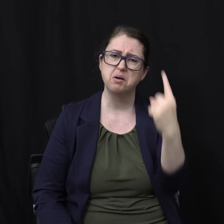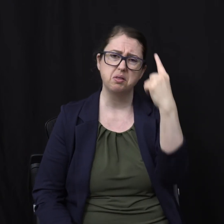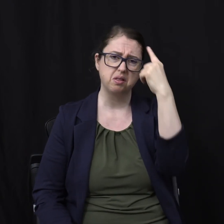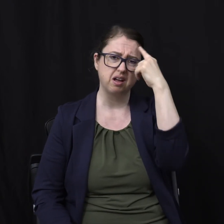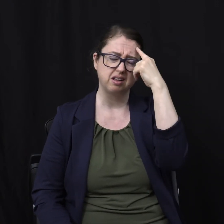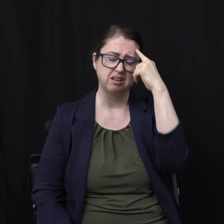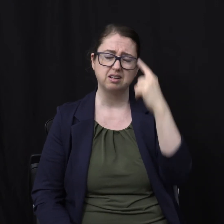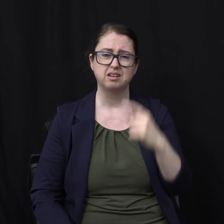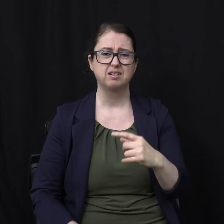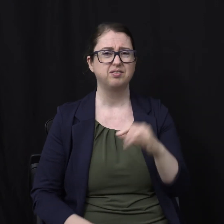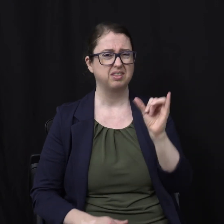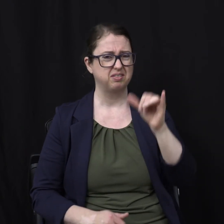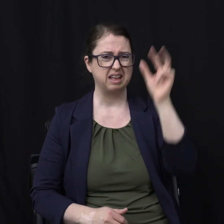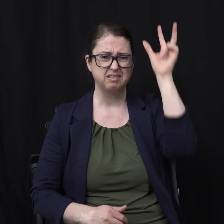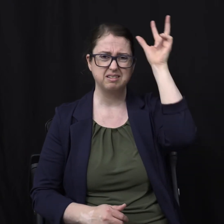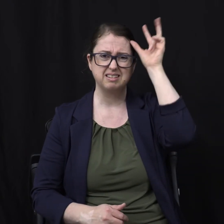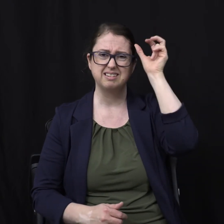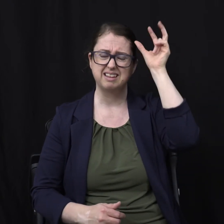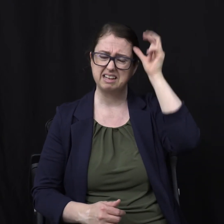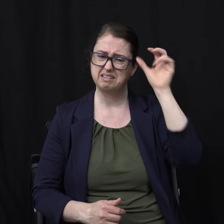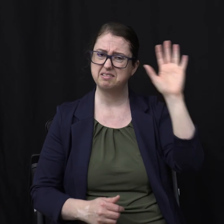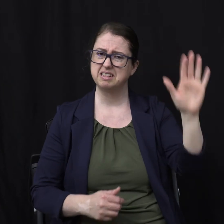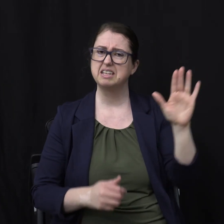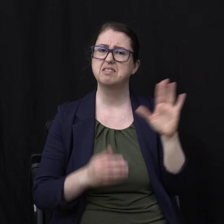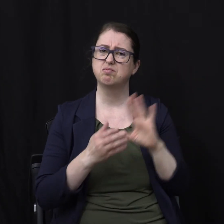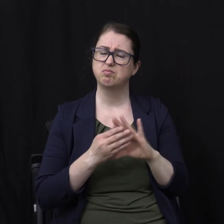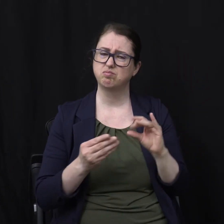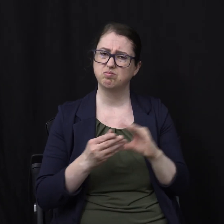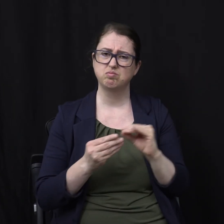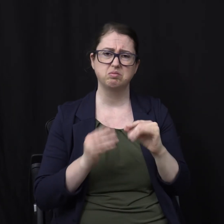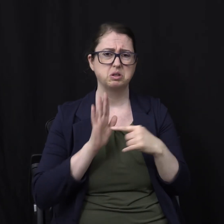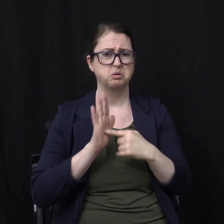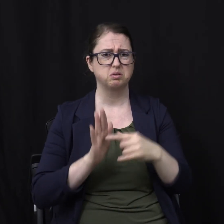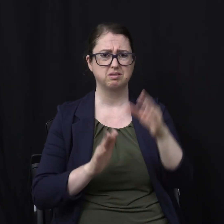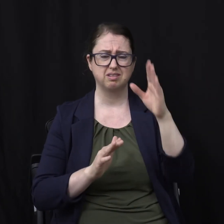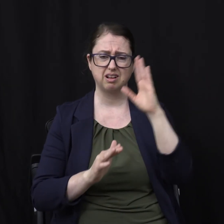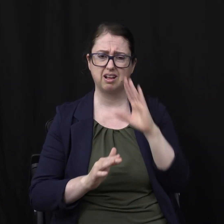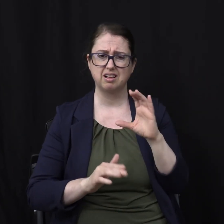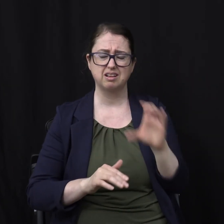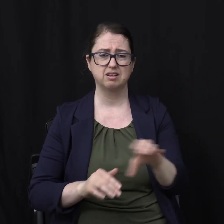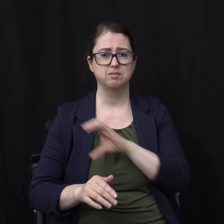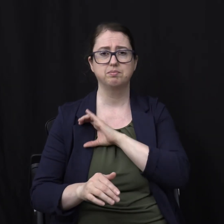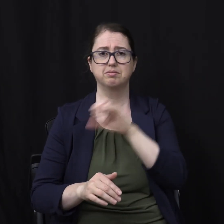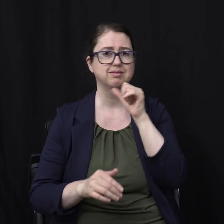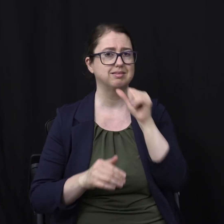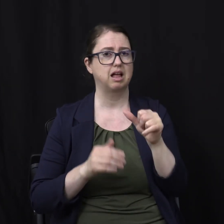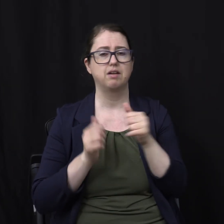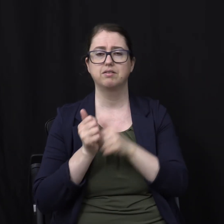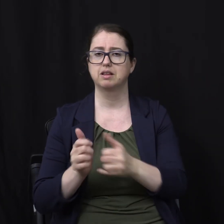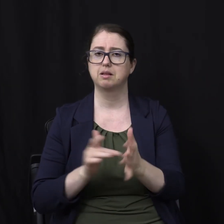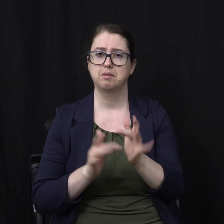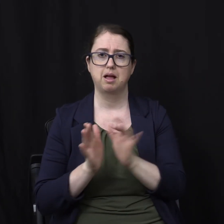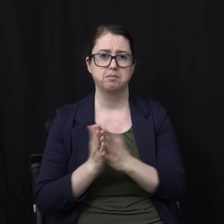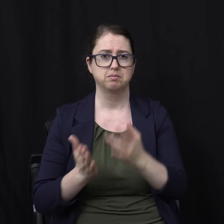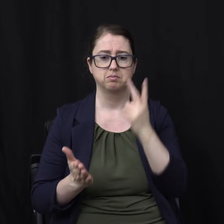What a satanic picture Of God's character that is And it's totally unbiblical As we're seeing here